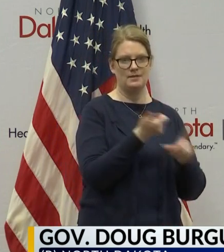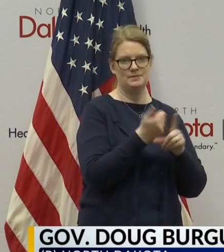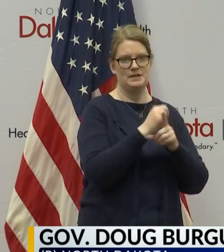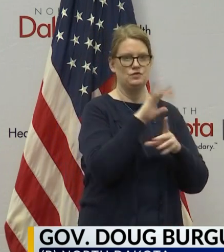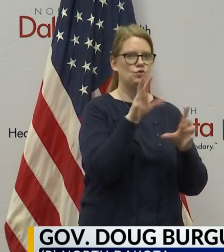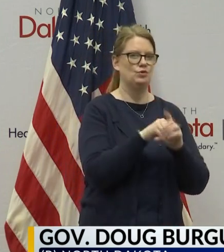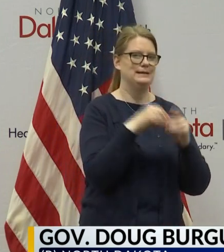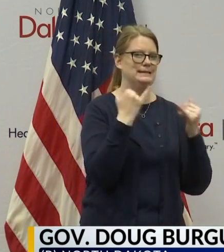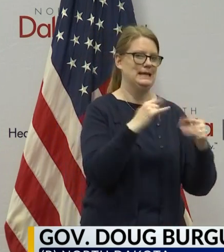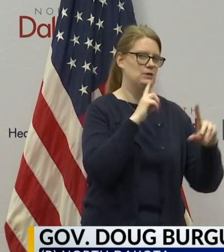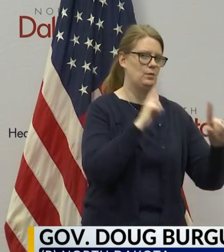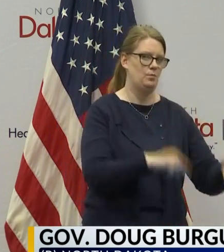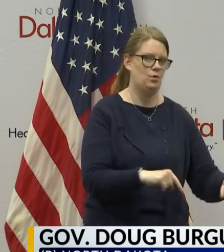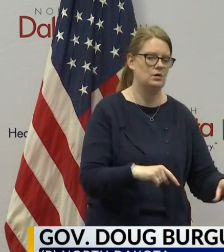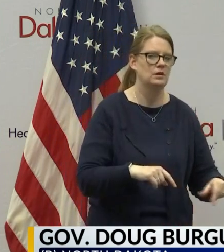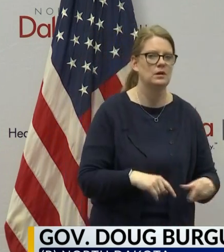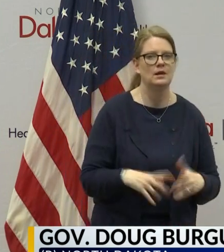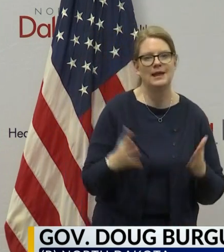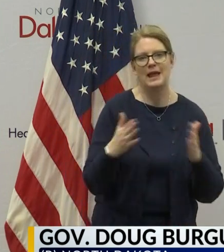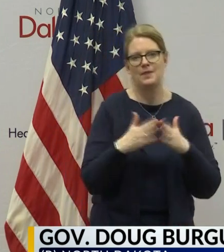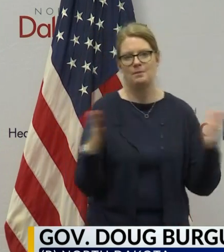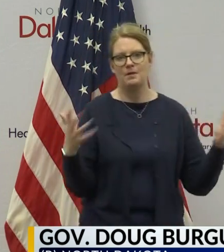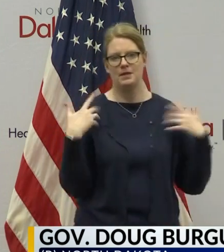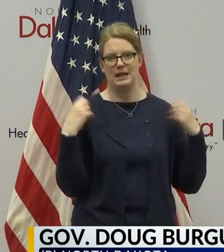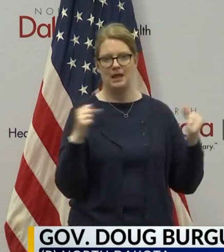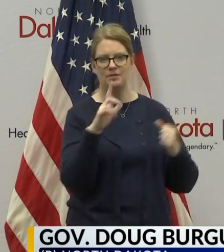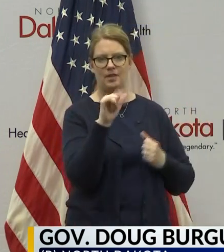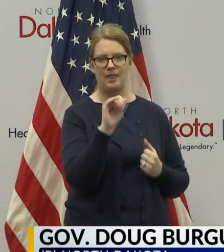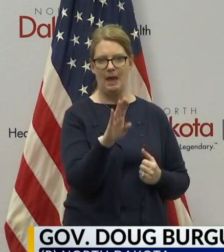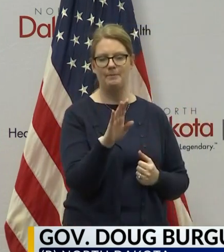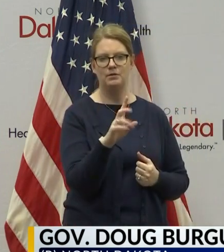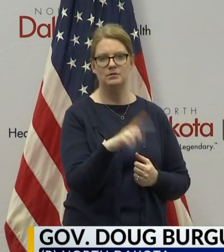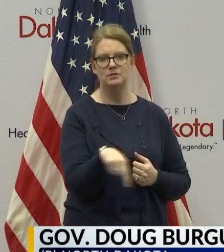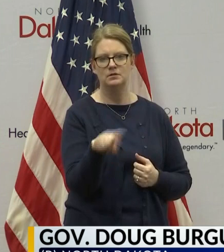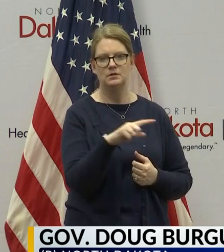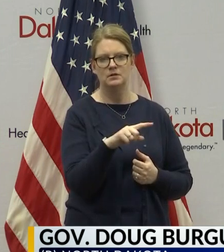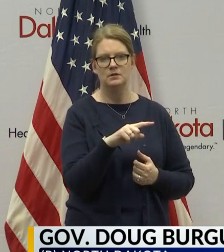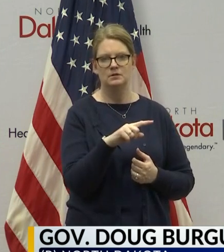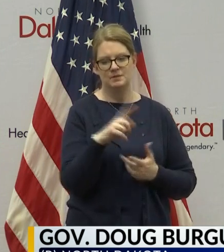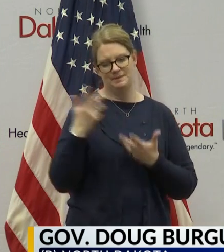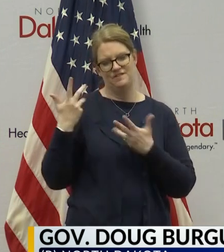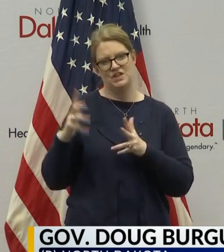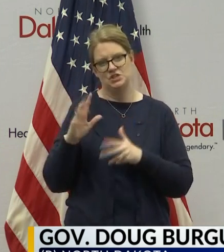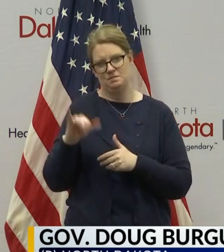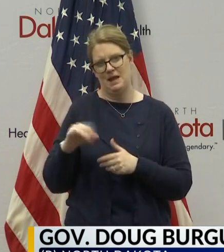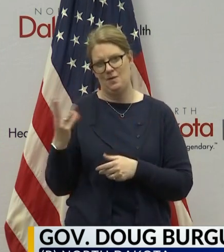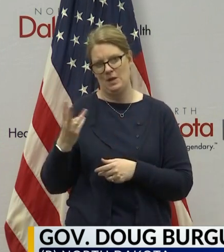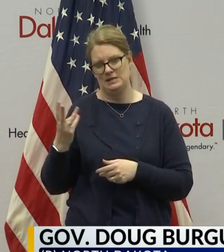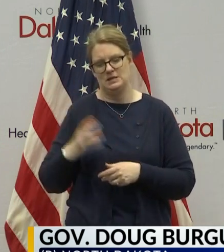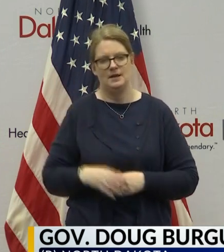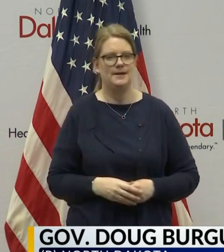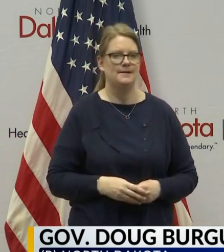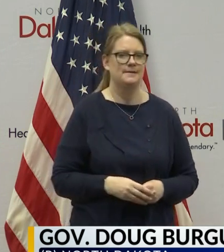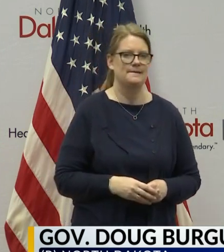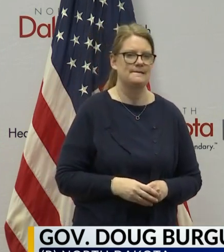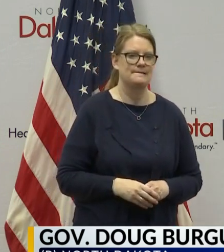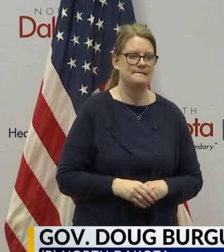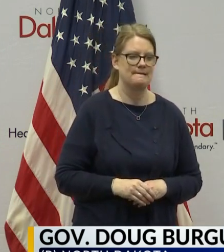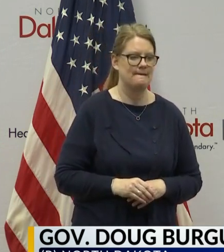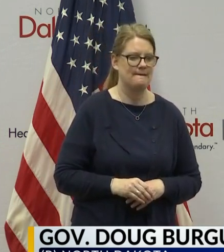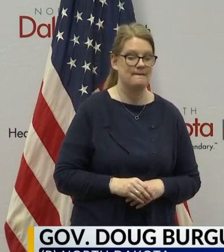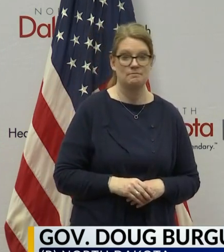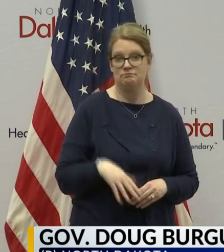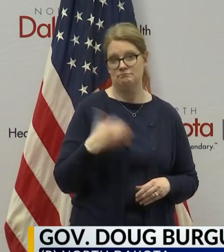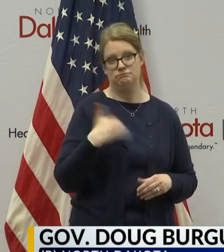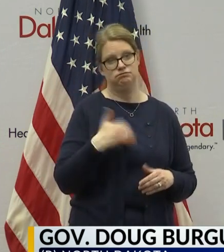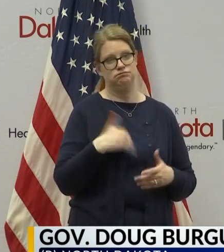report, and the public health lab announced that we'll have all these on Wednesday. So, again, a